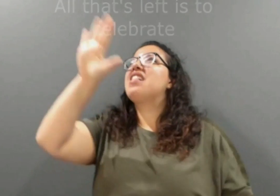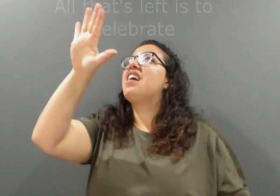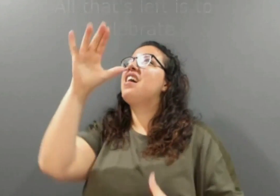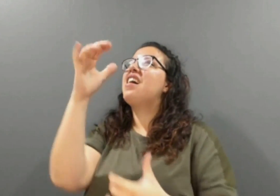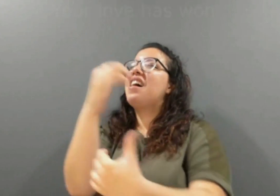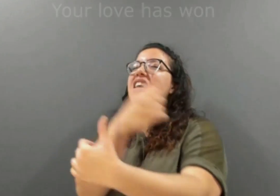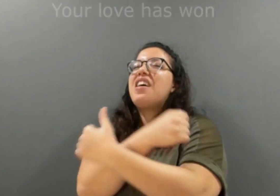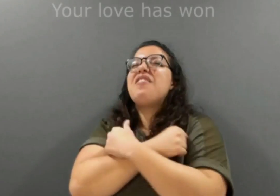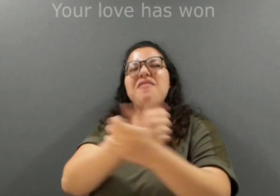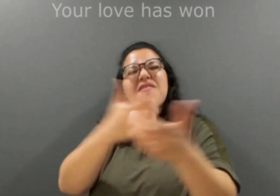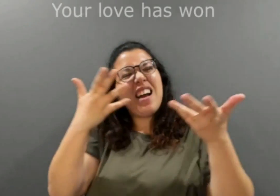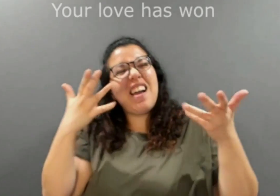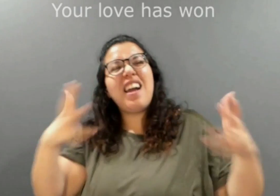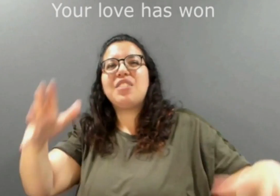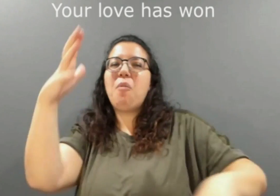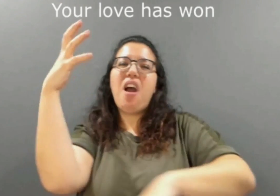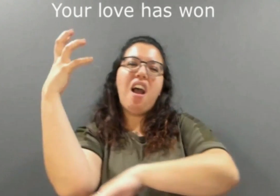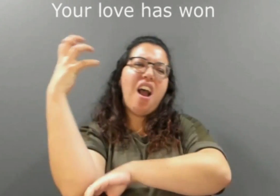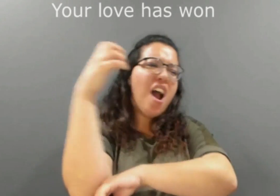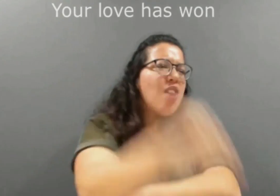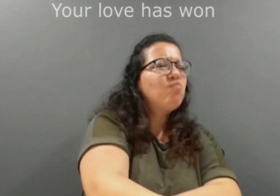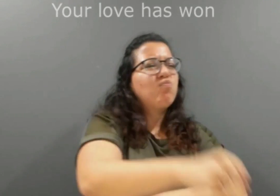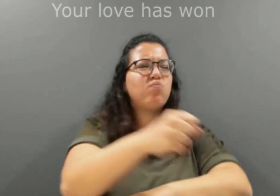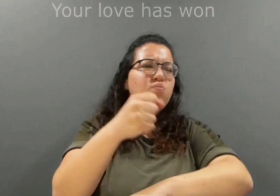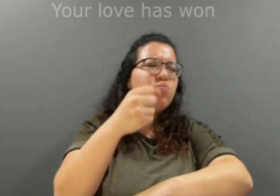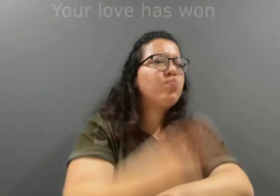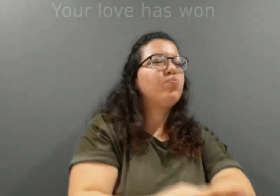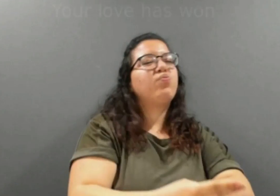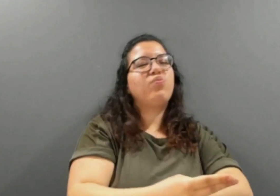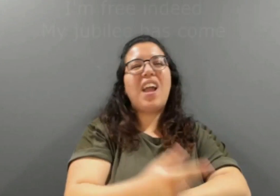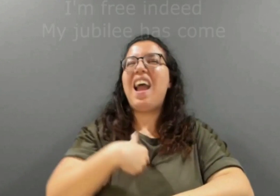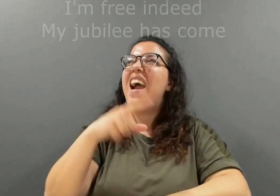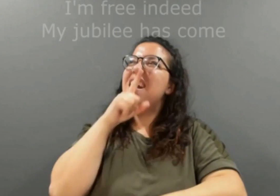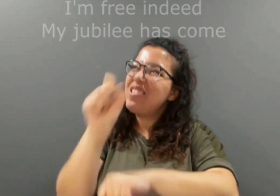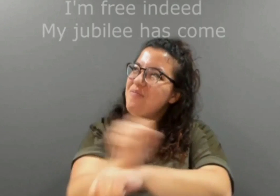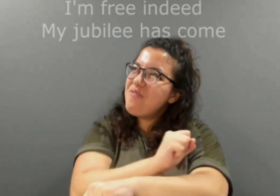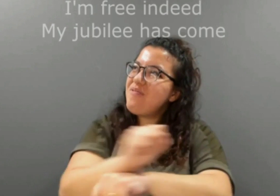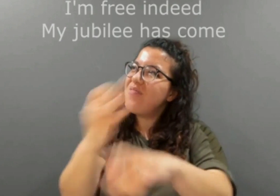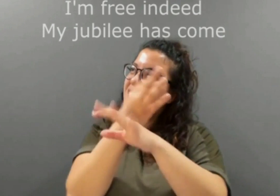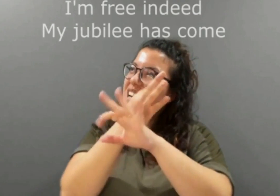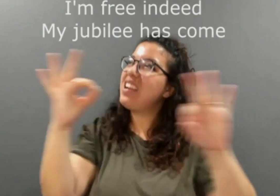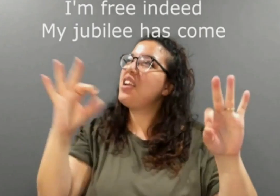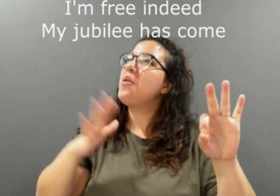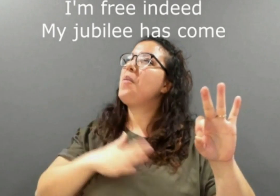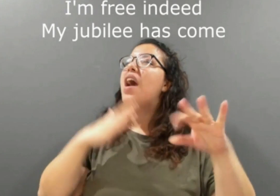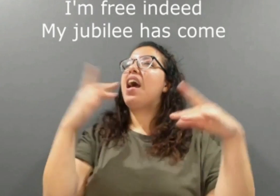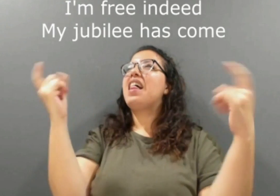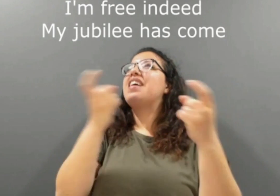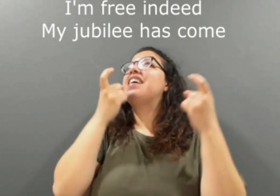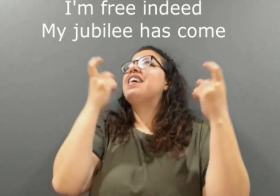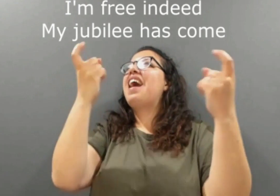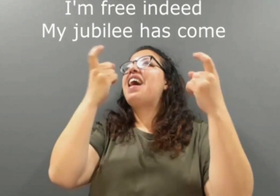has won I am free indeed I am jubilee has come